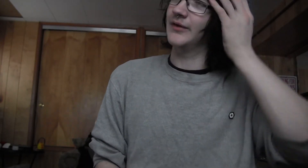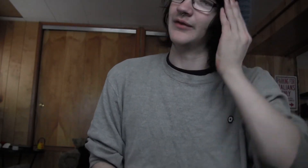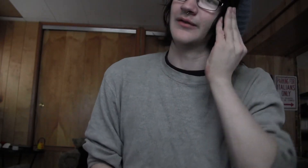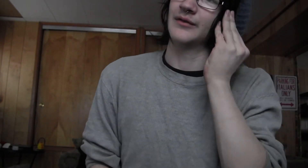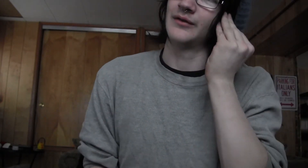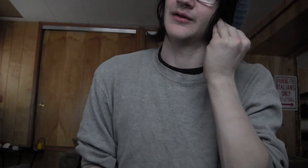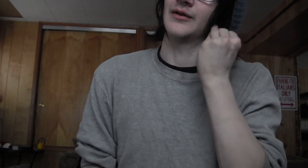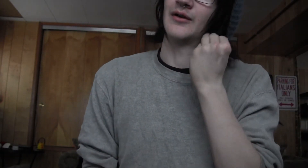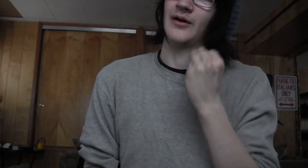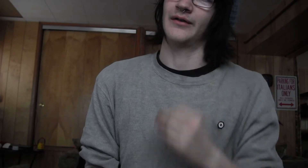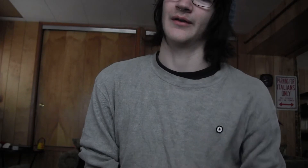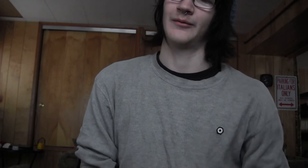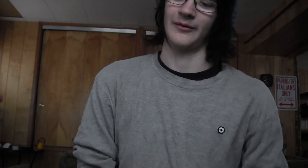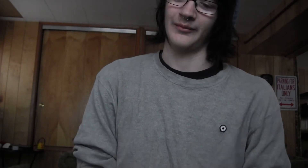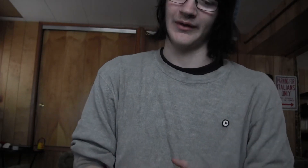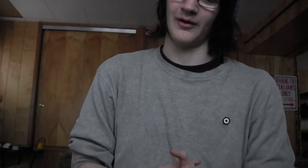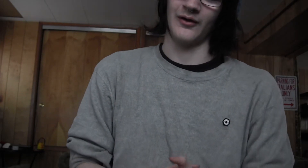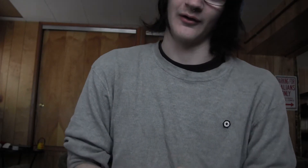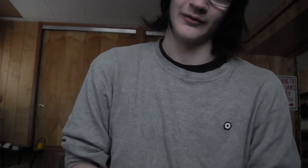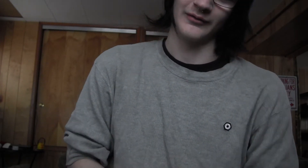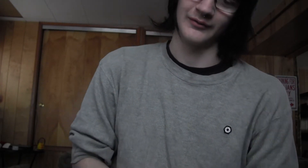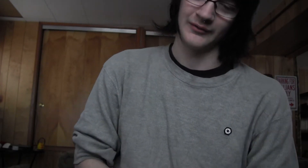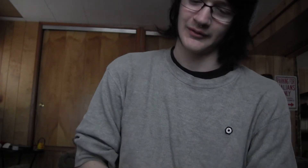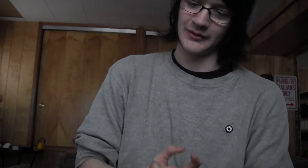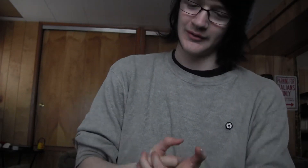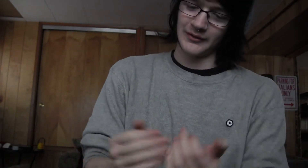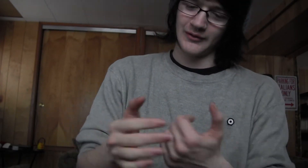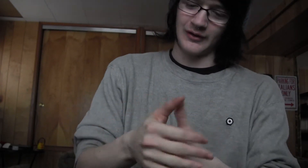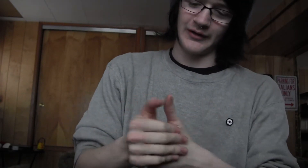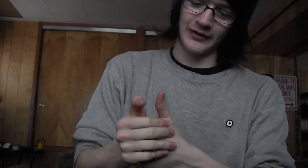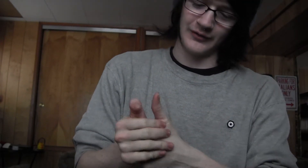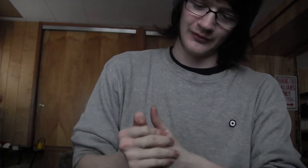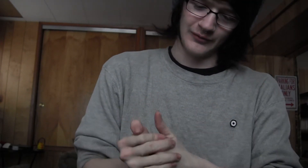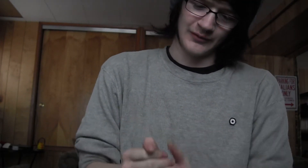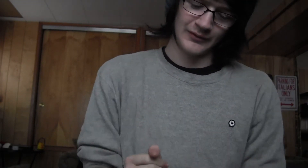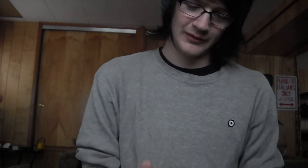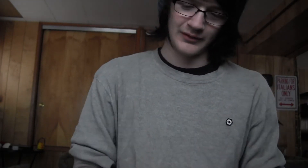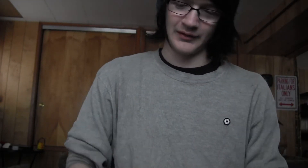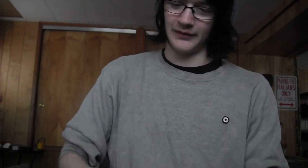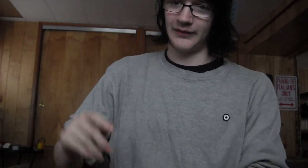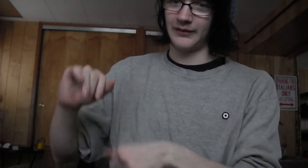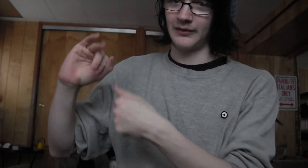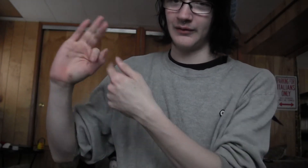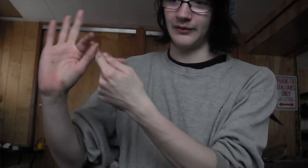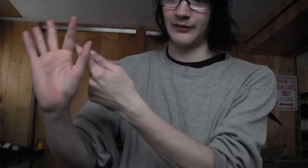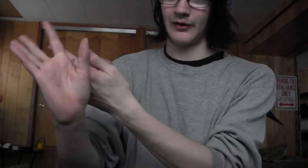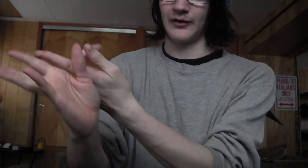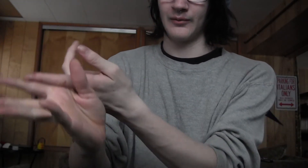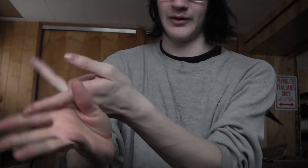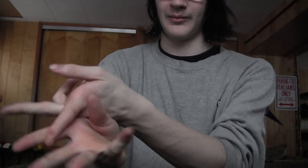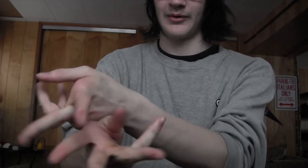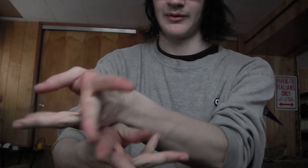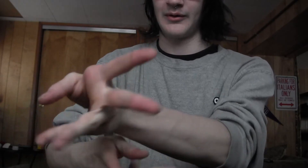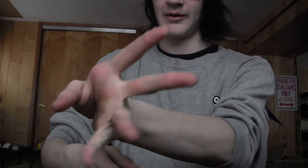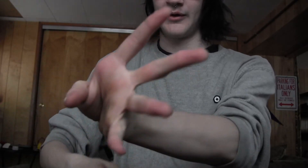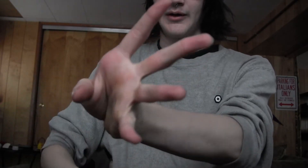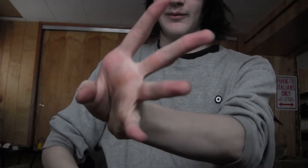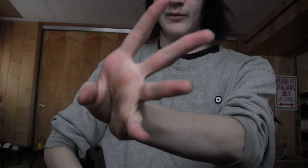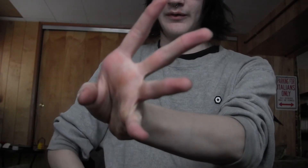the concept shouldn't be that hard. All you got to do is you start your whip and once